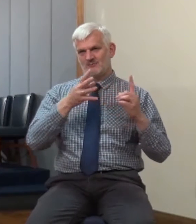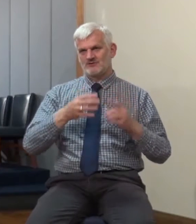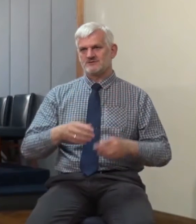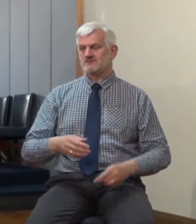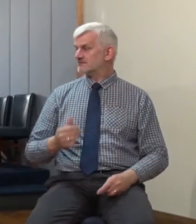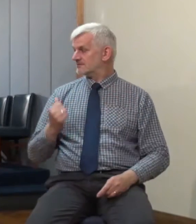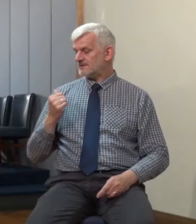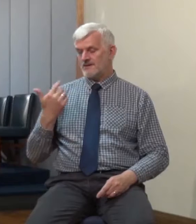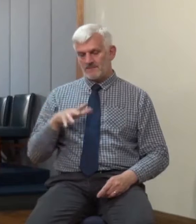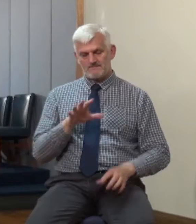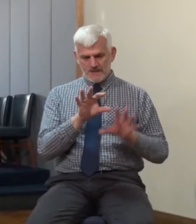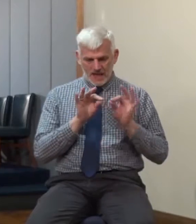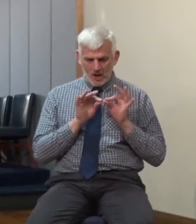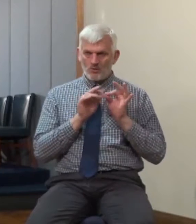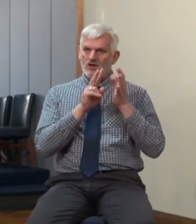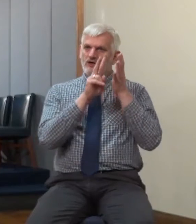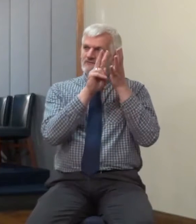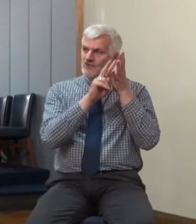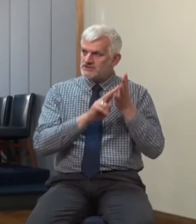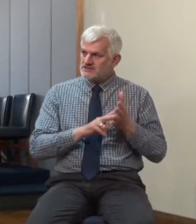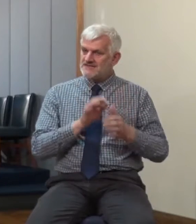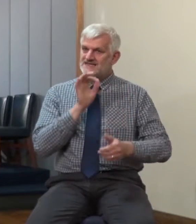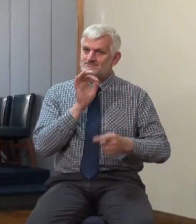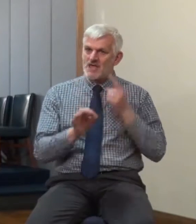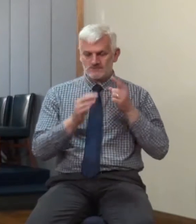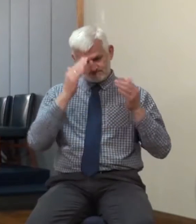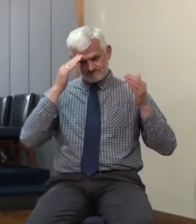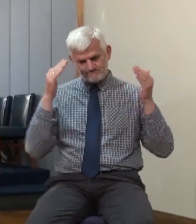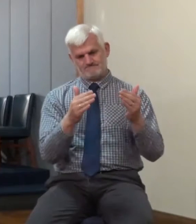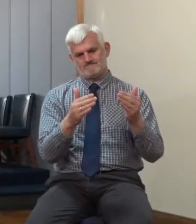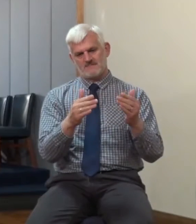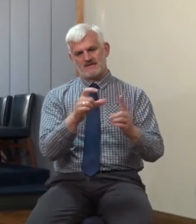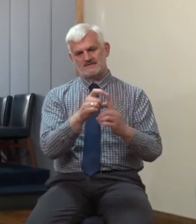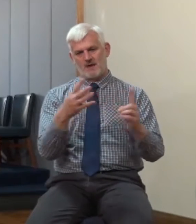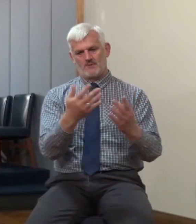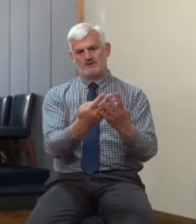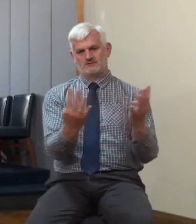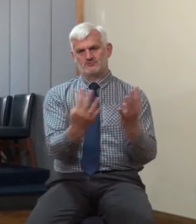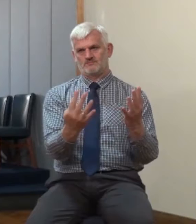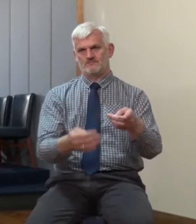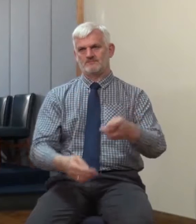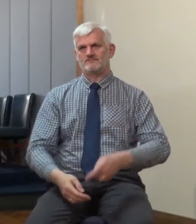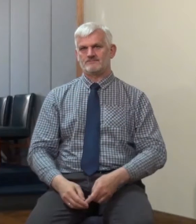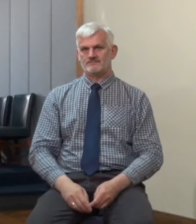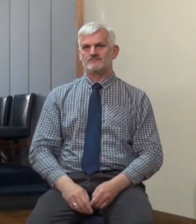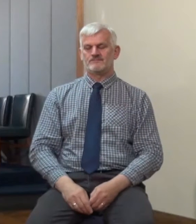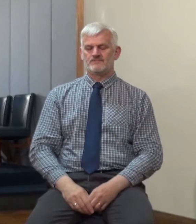that were addressed exclusively to them. And as soon as you mark the